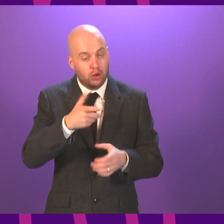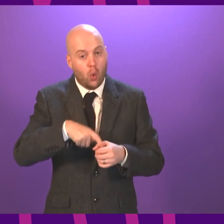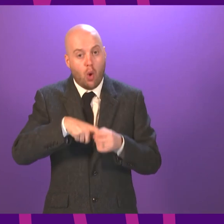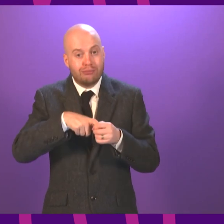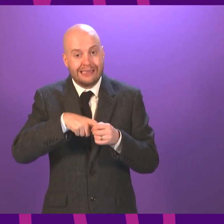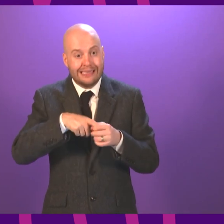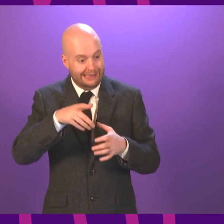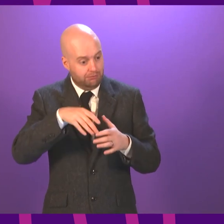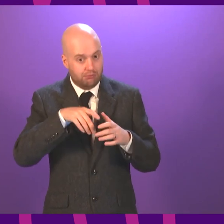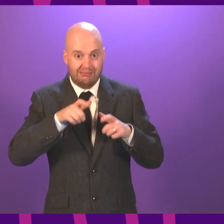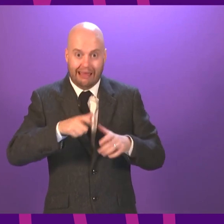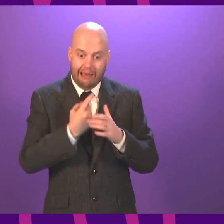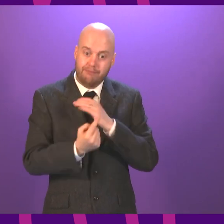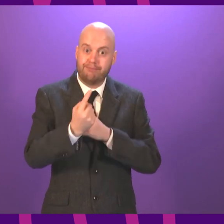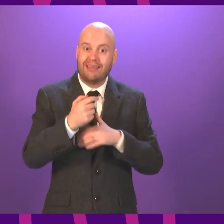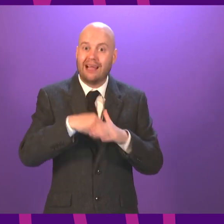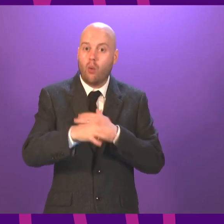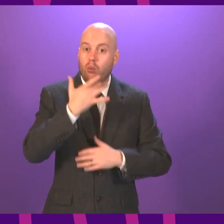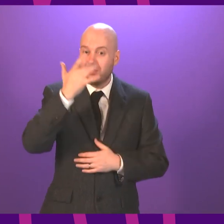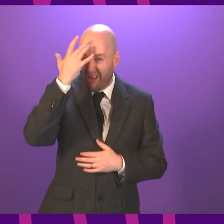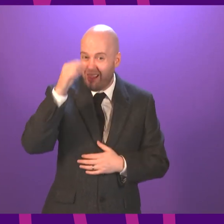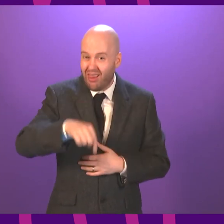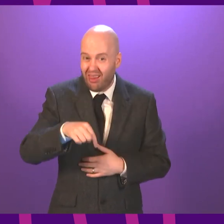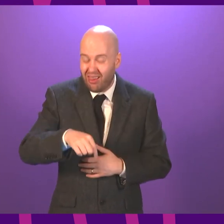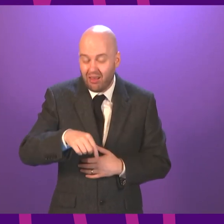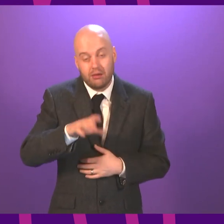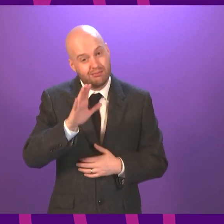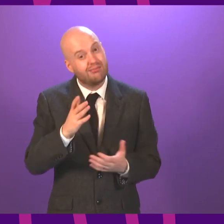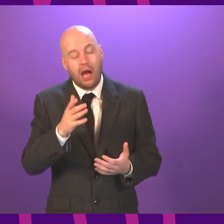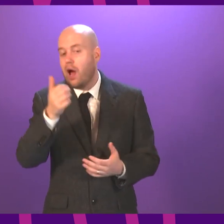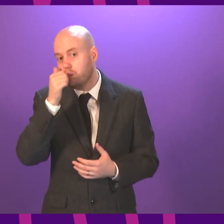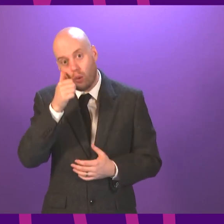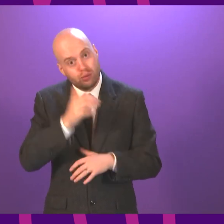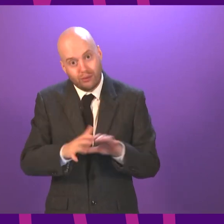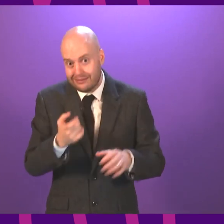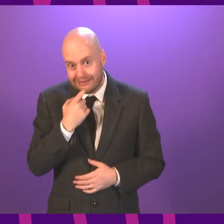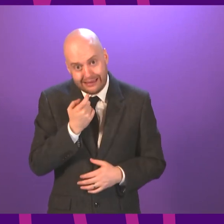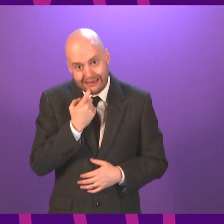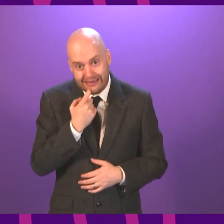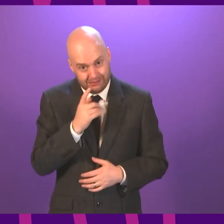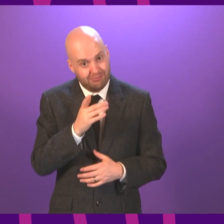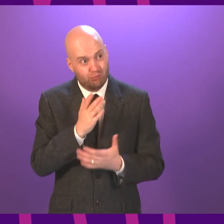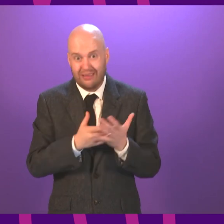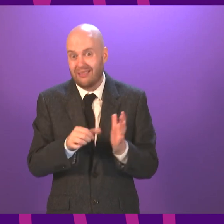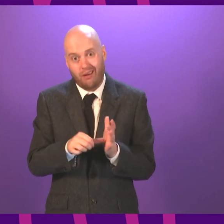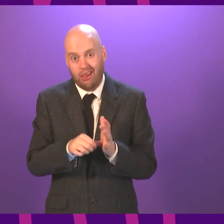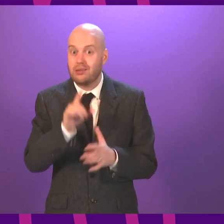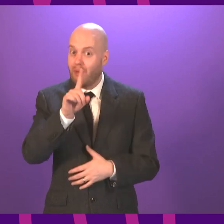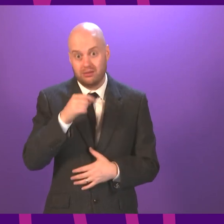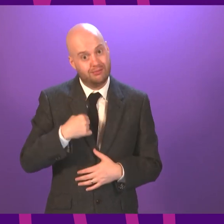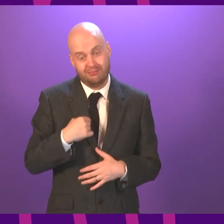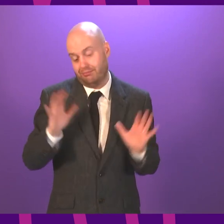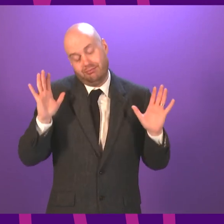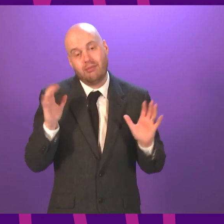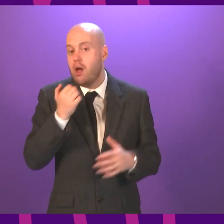having to quarantine in a hotel. It is really difficult. But public safety and public health is paramount here, and I would hope that the